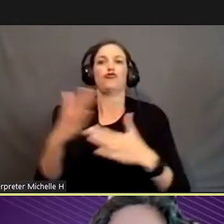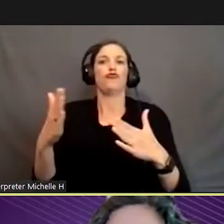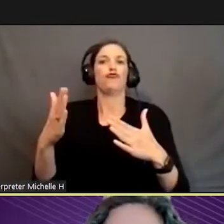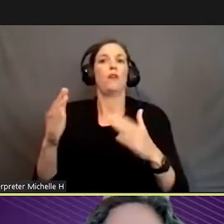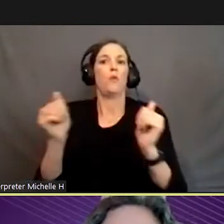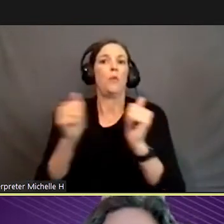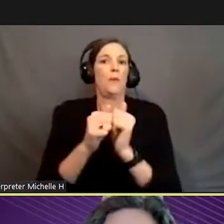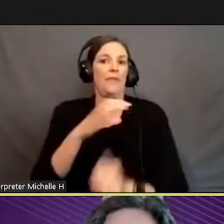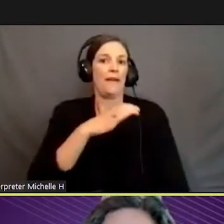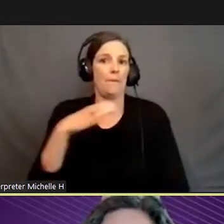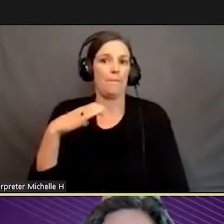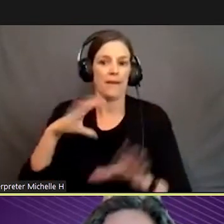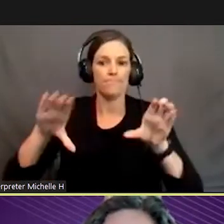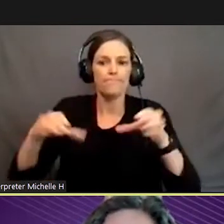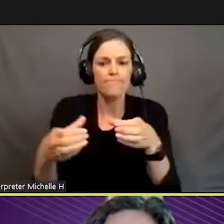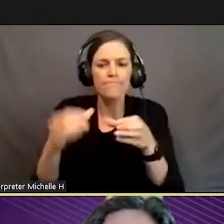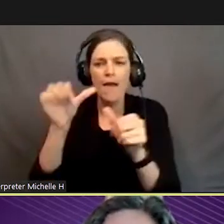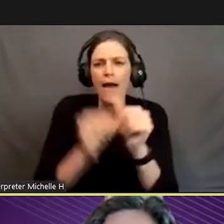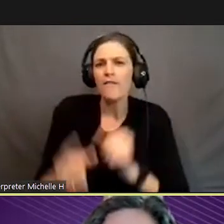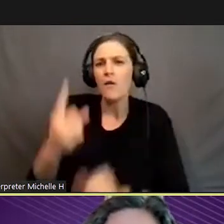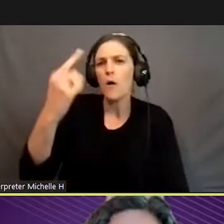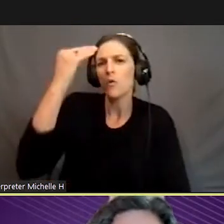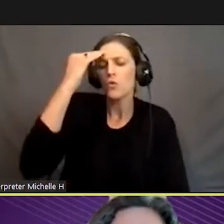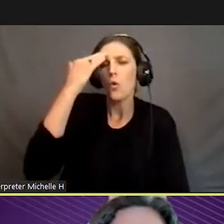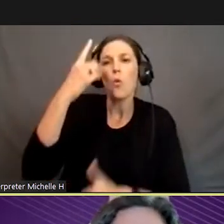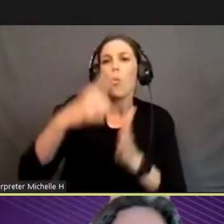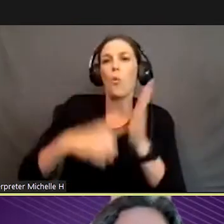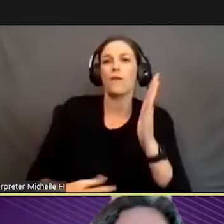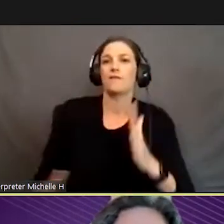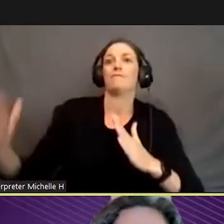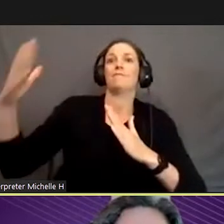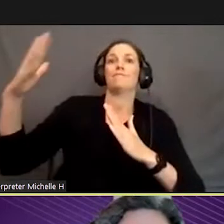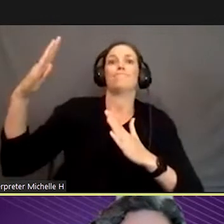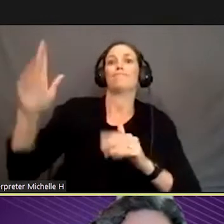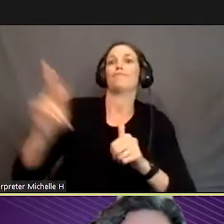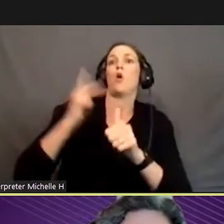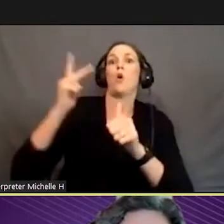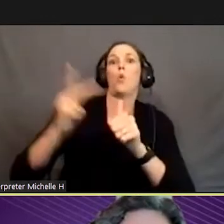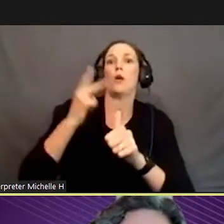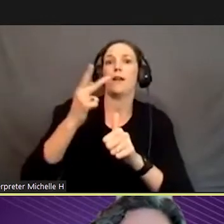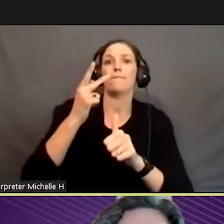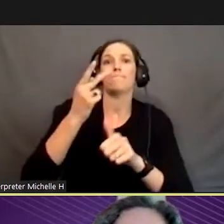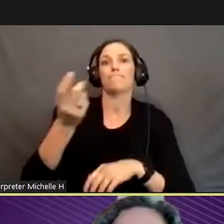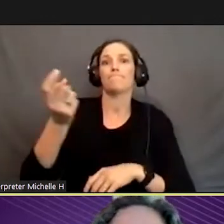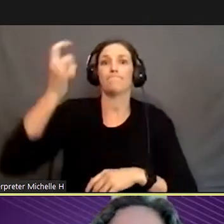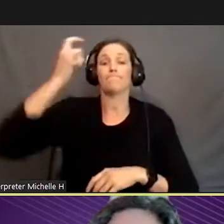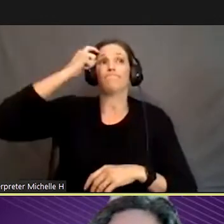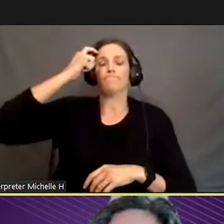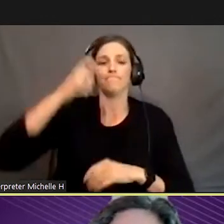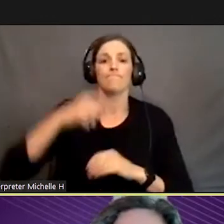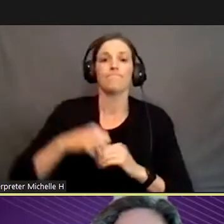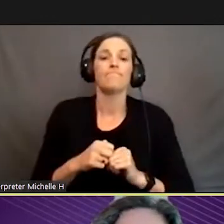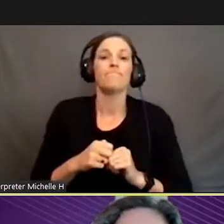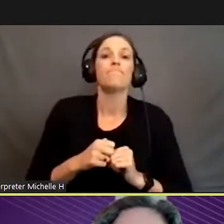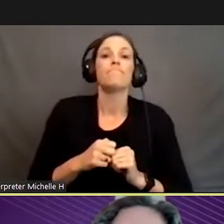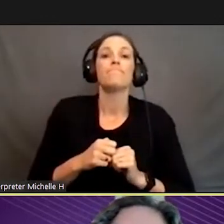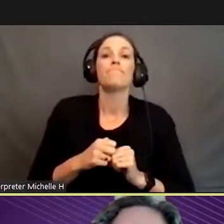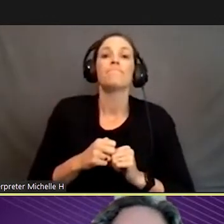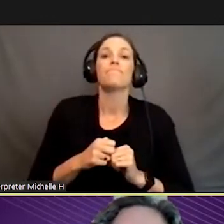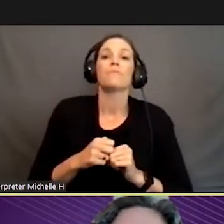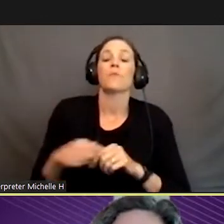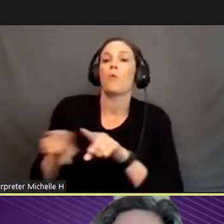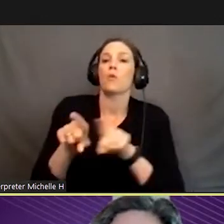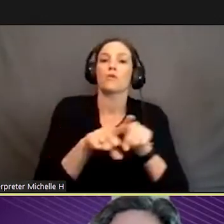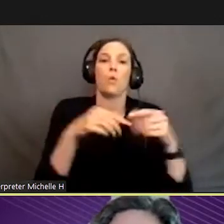the committee so that everyone would know what was top of mind for our Riverbat family. In addition, we had a